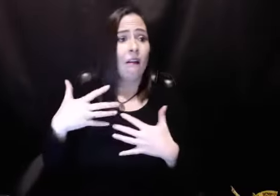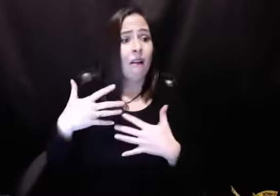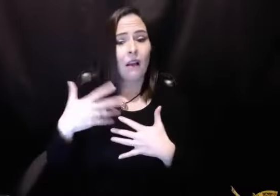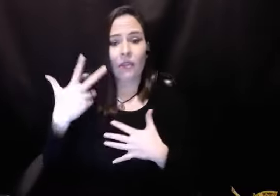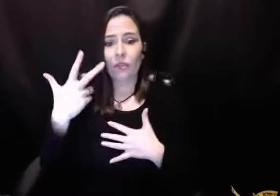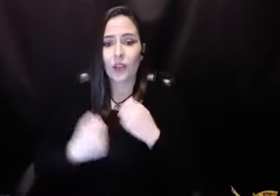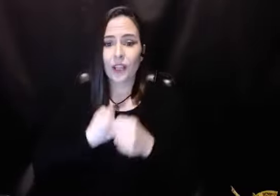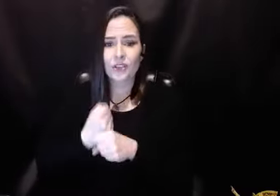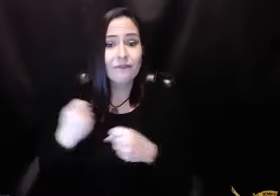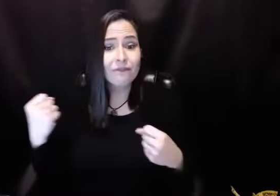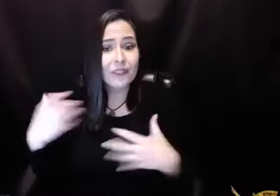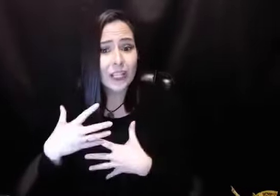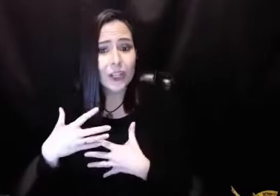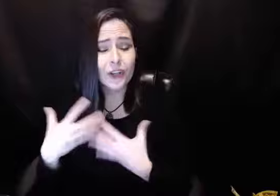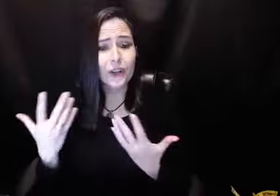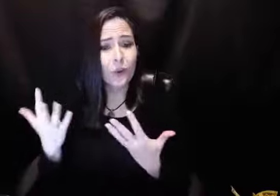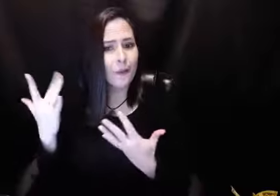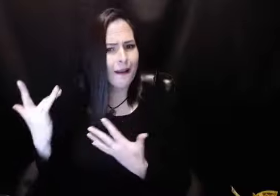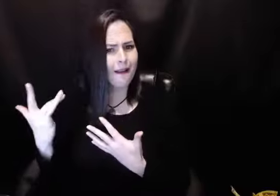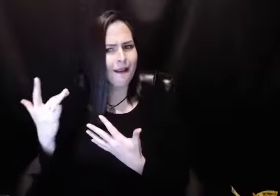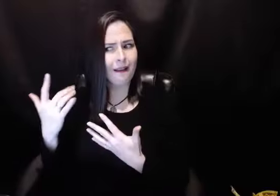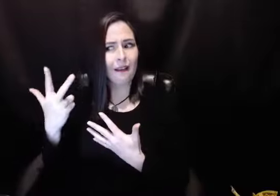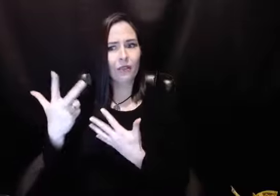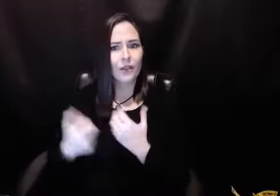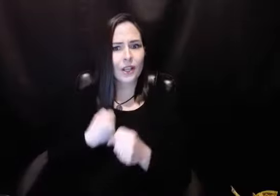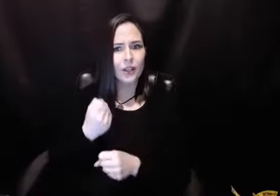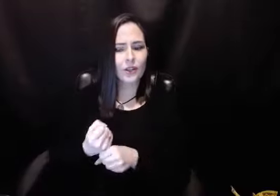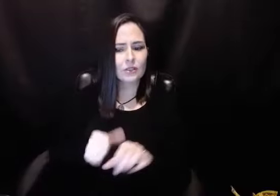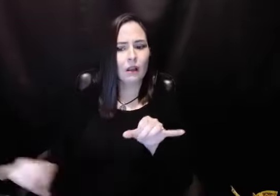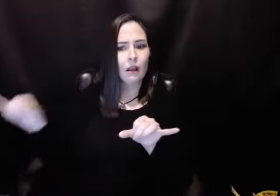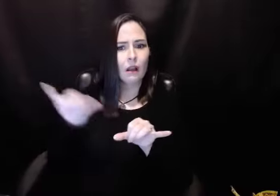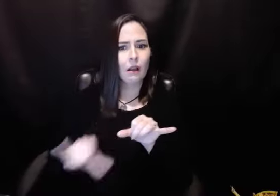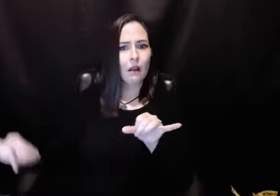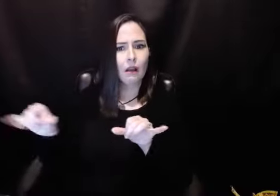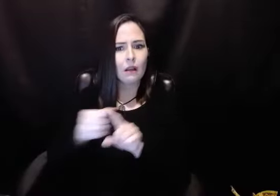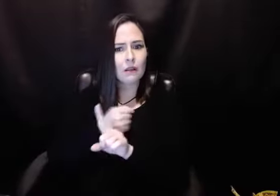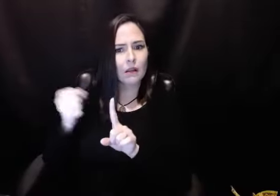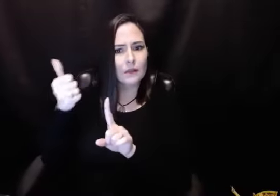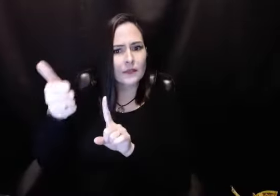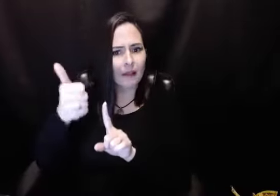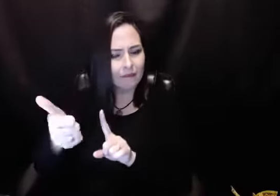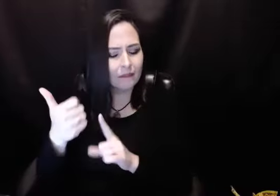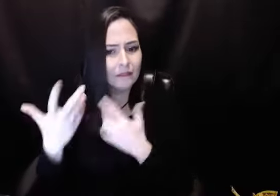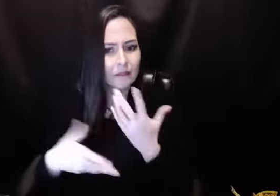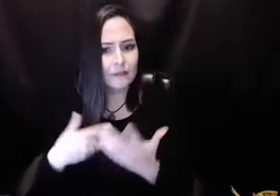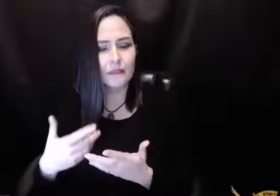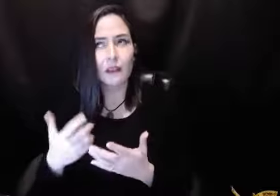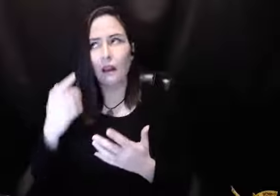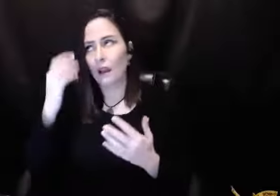And he lived through three years of fear, fear, because of that, and